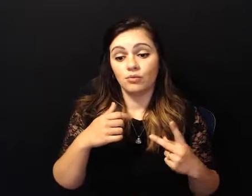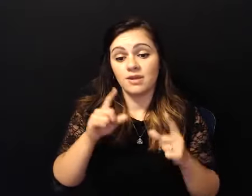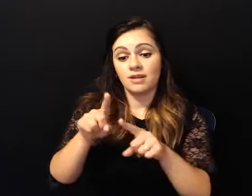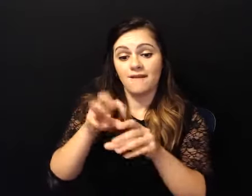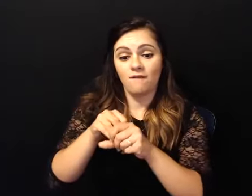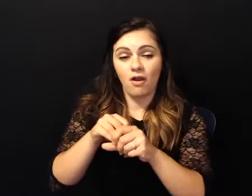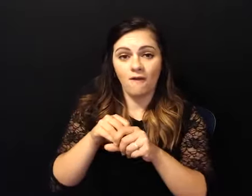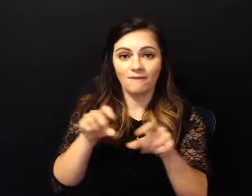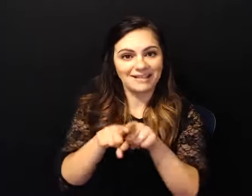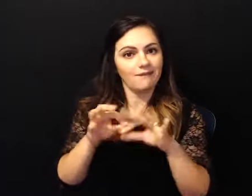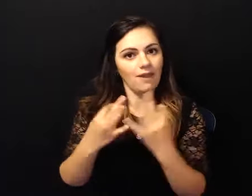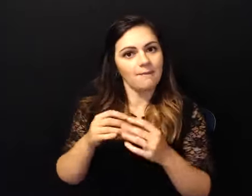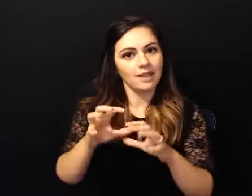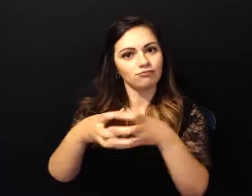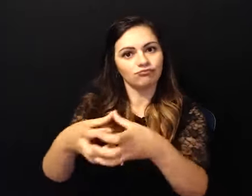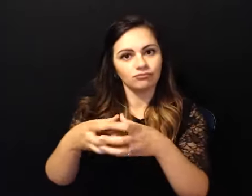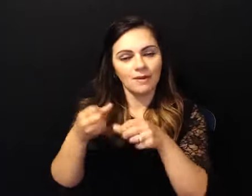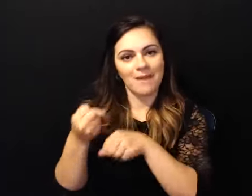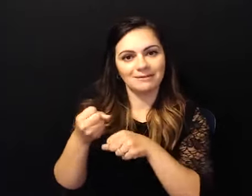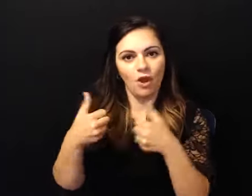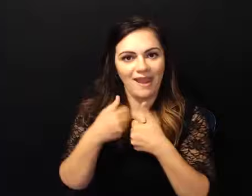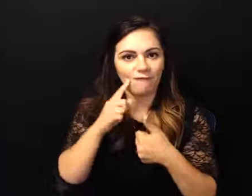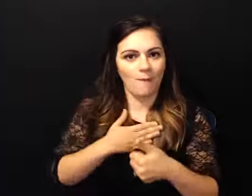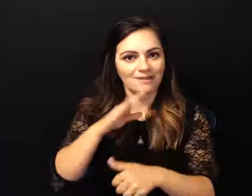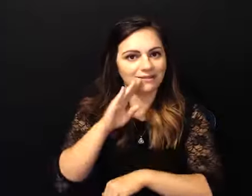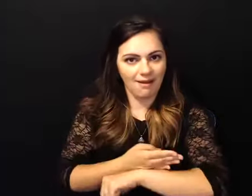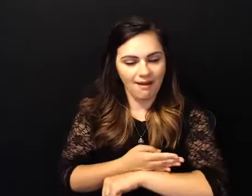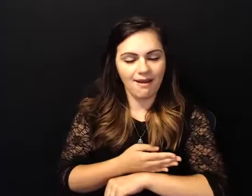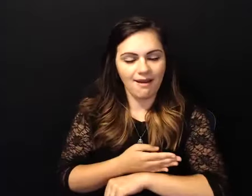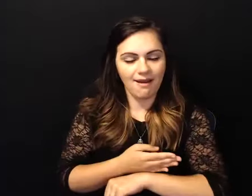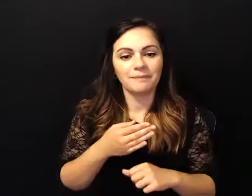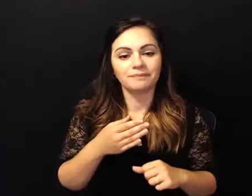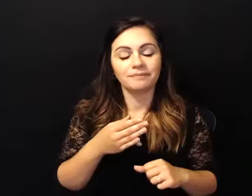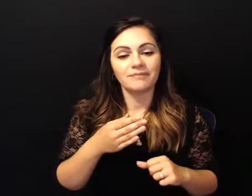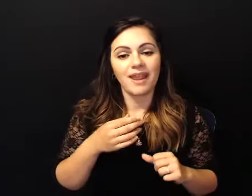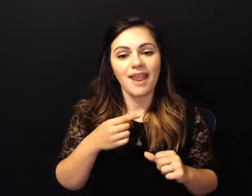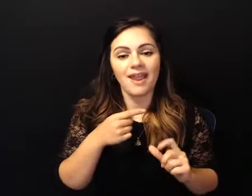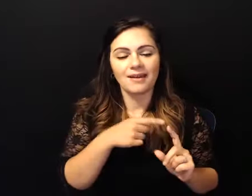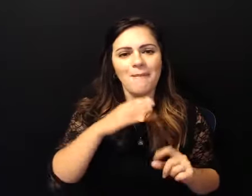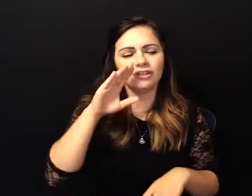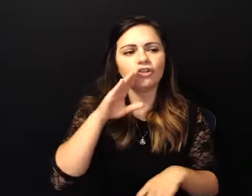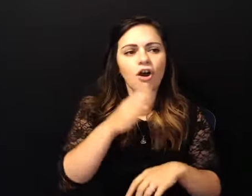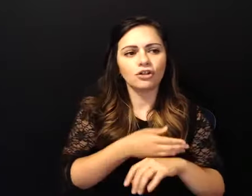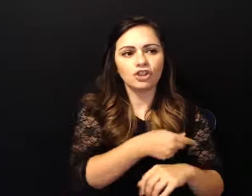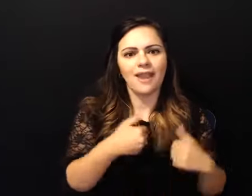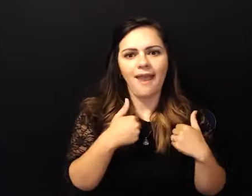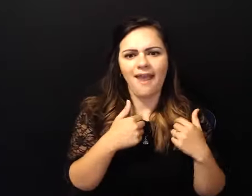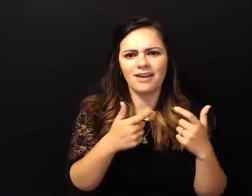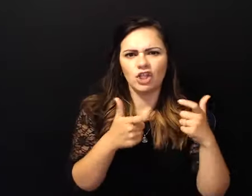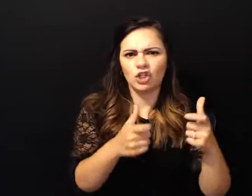and we went to a baseball game and she had a huge you know you know the draft beers you'd get the huge cups of draft beer you'd get and